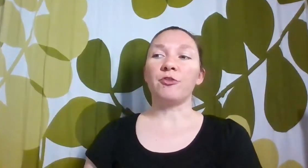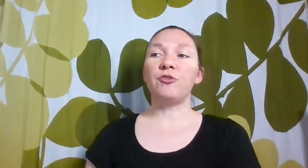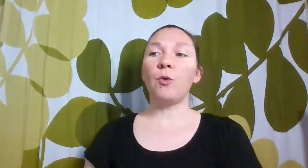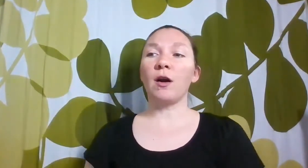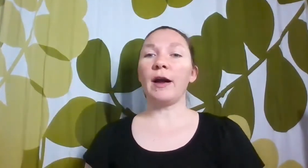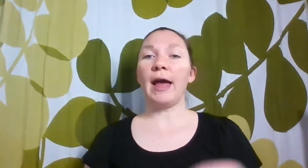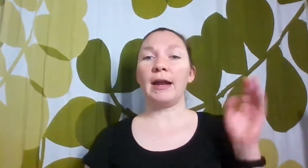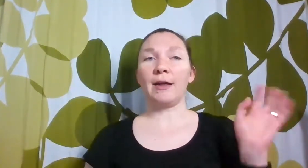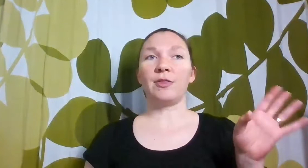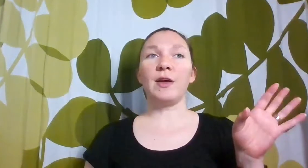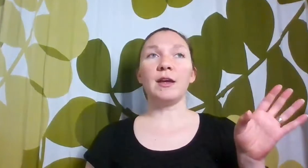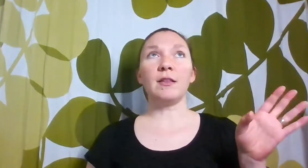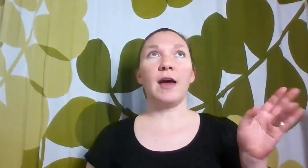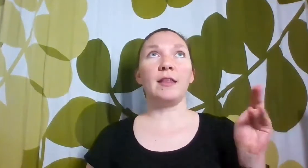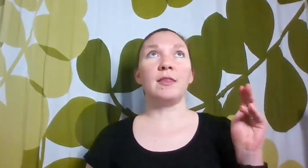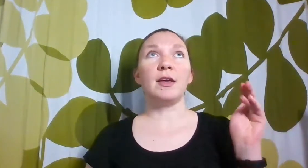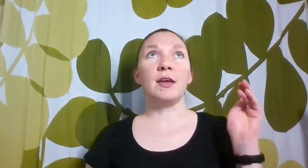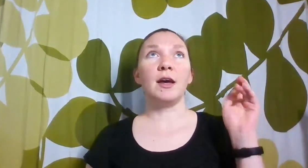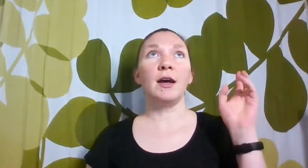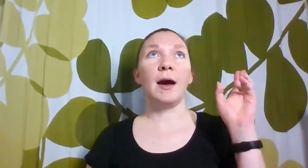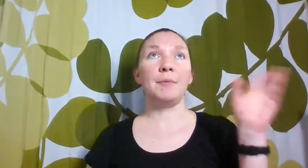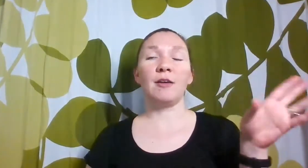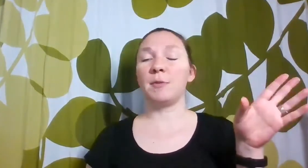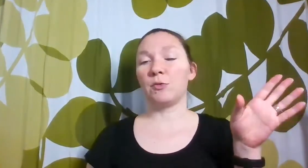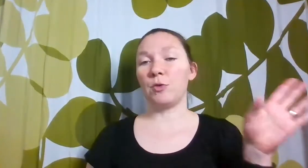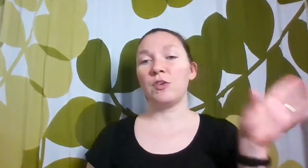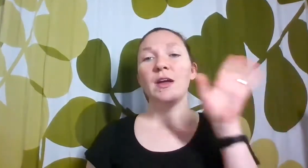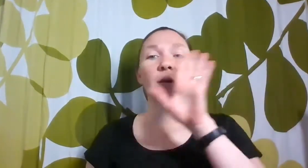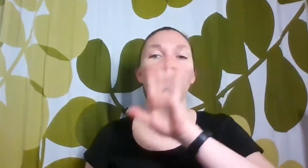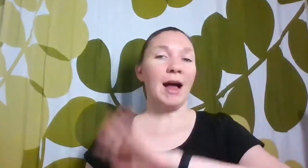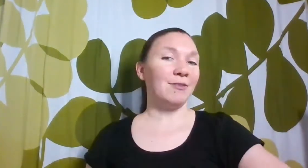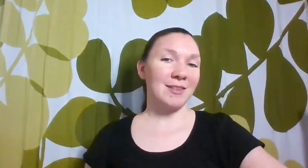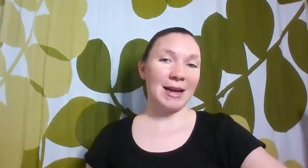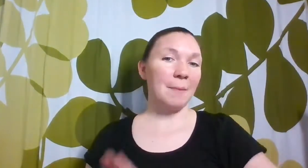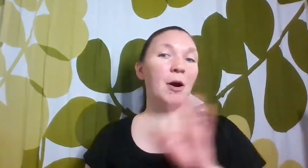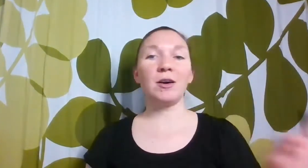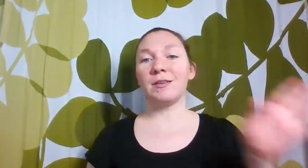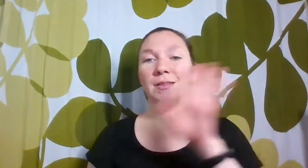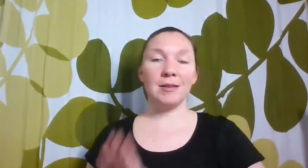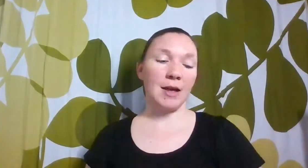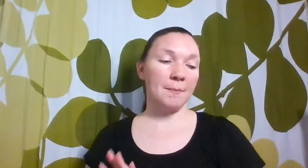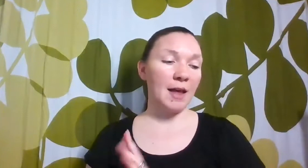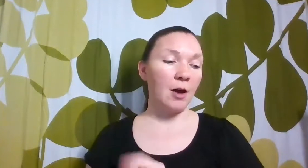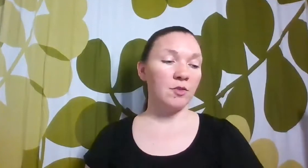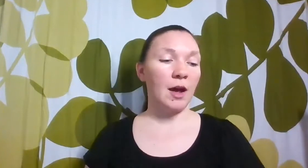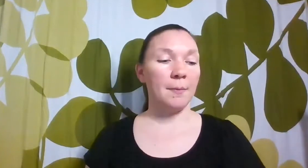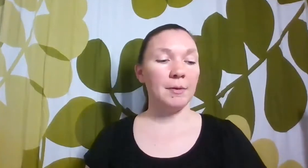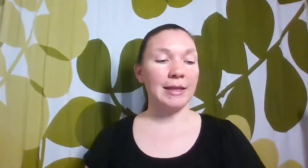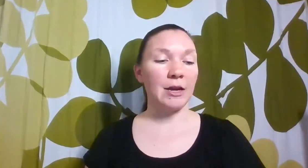sure. And I think that the Blossom and Root will have a second part that comes out later